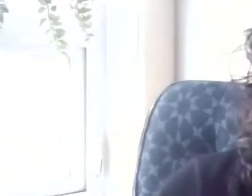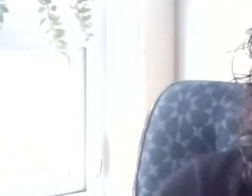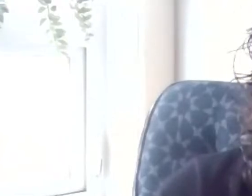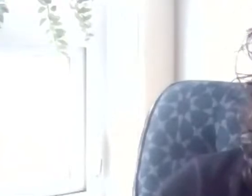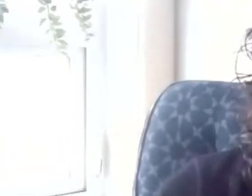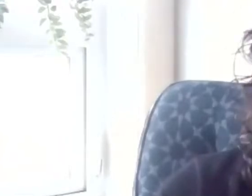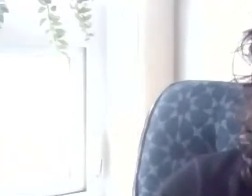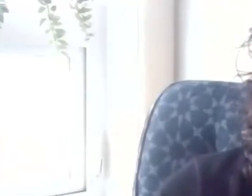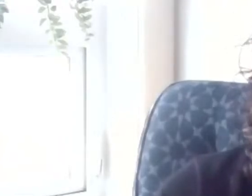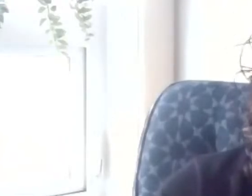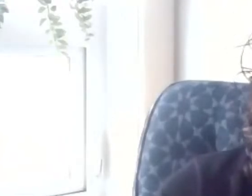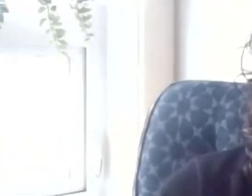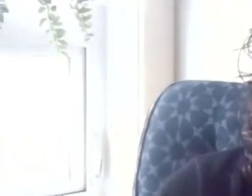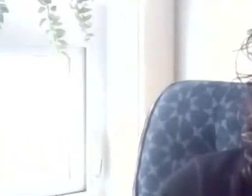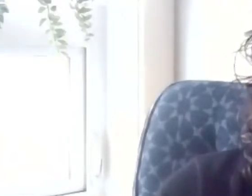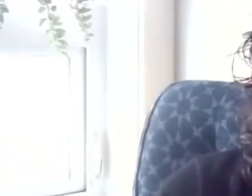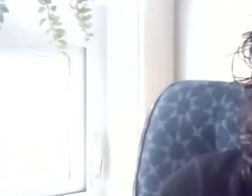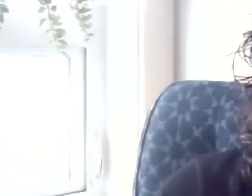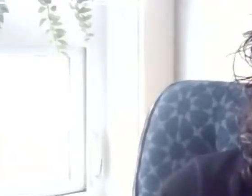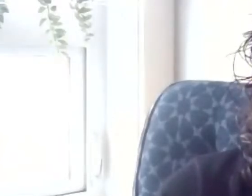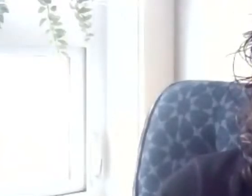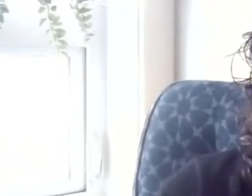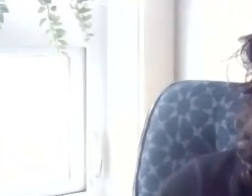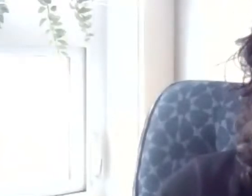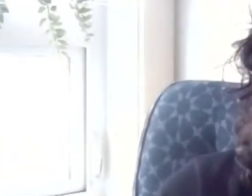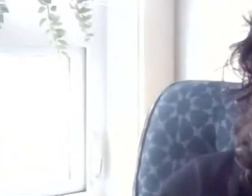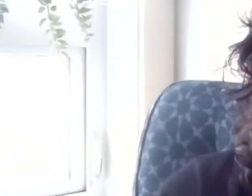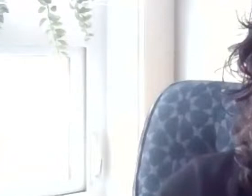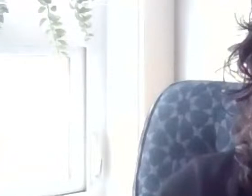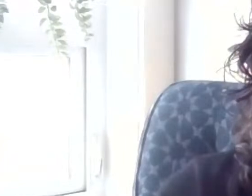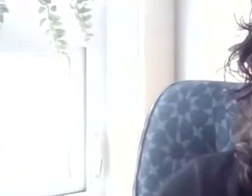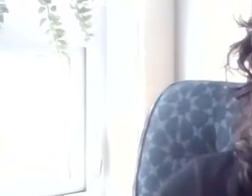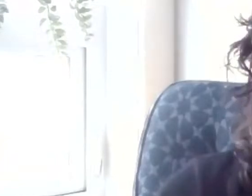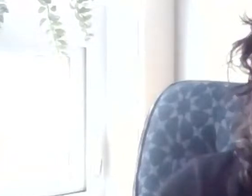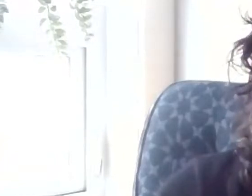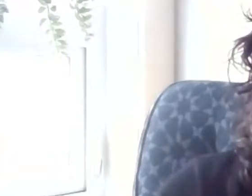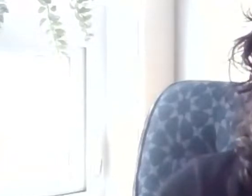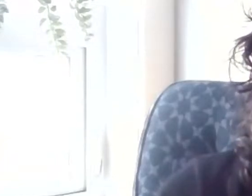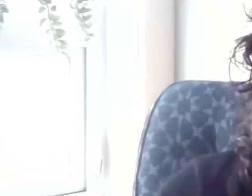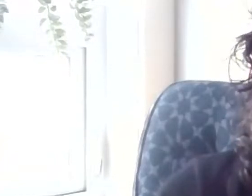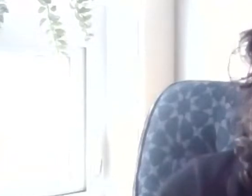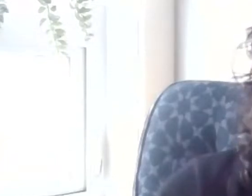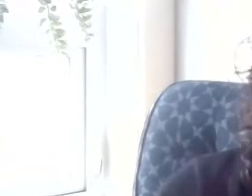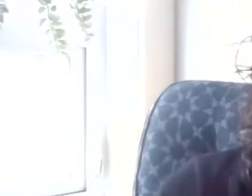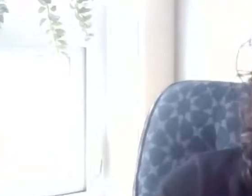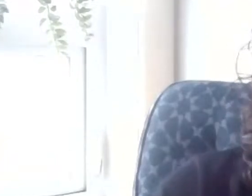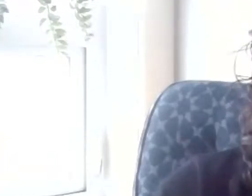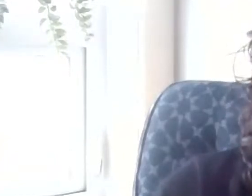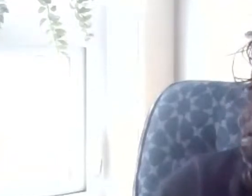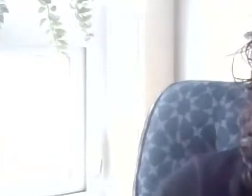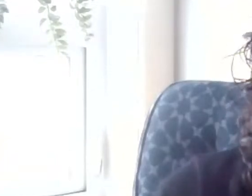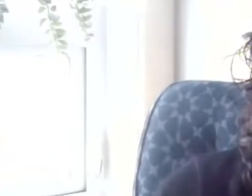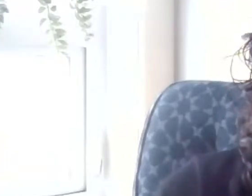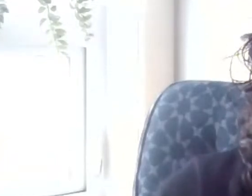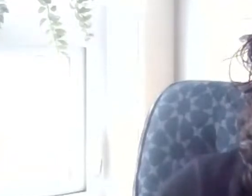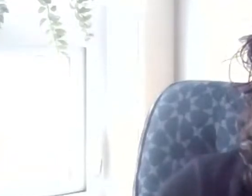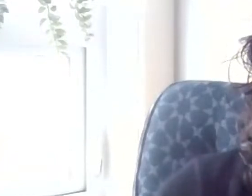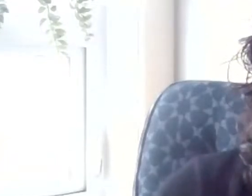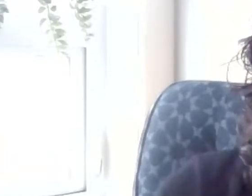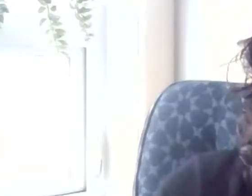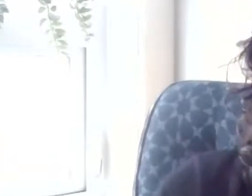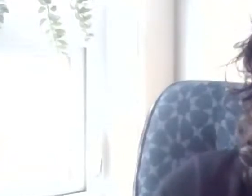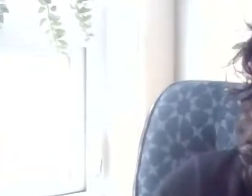joined my colleagues in welcoming the BC government's decision to end the province's immigration detention agreement with the federal government.